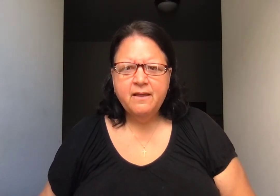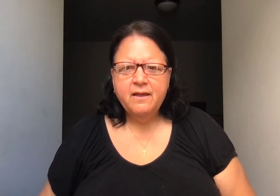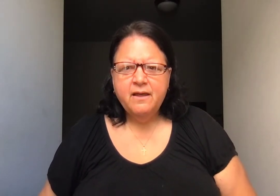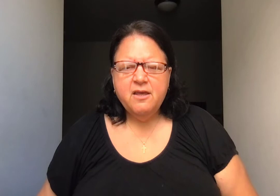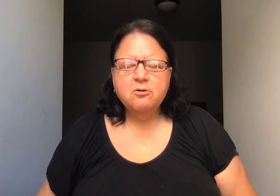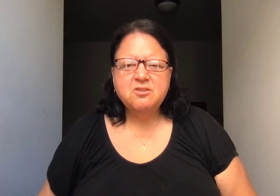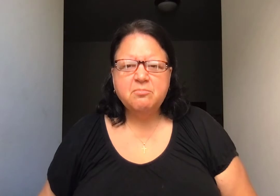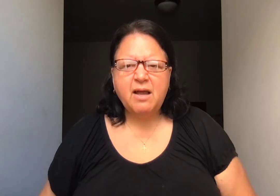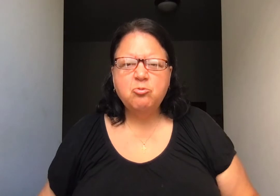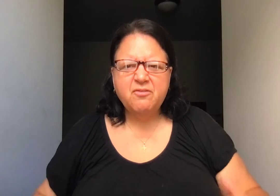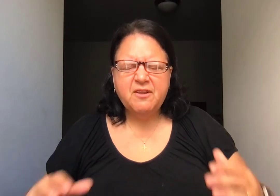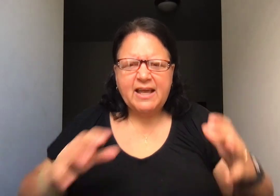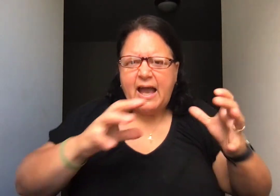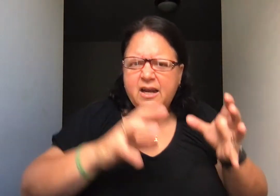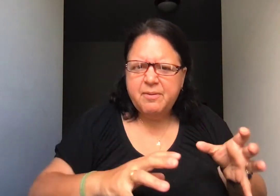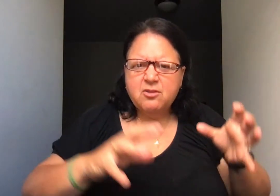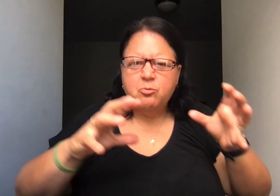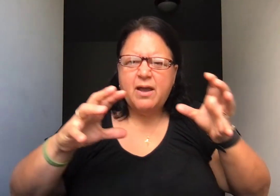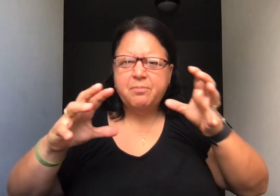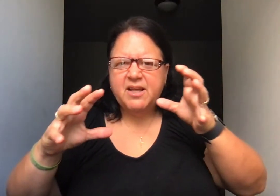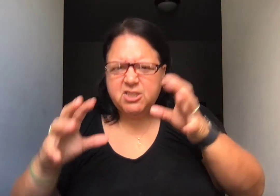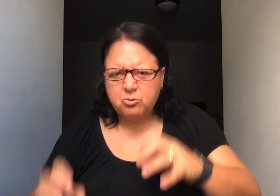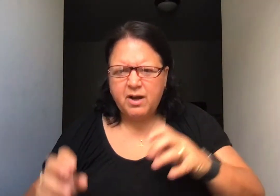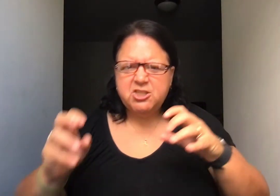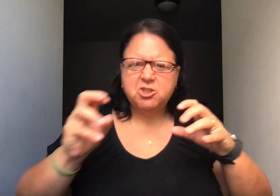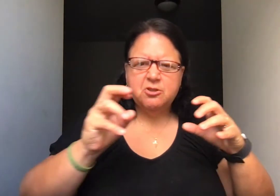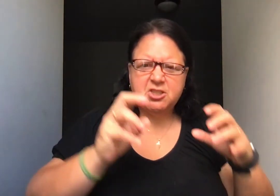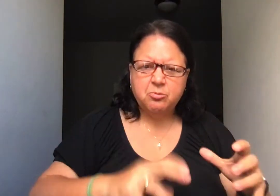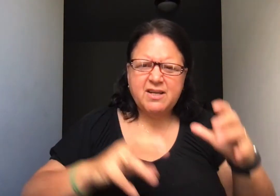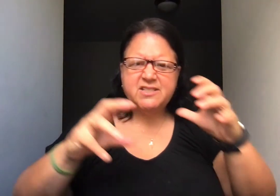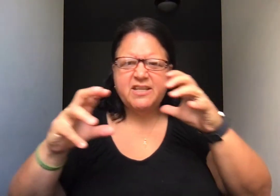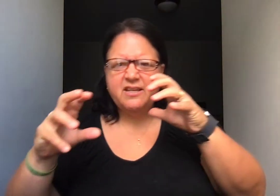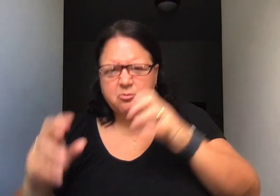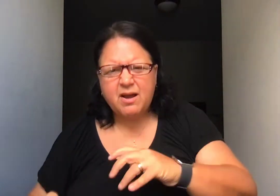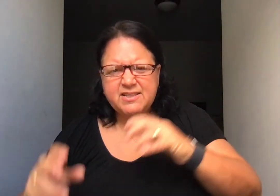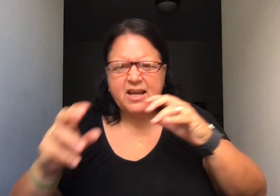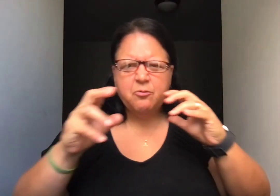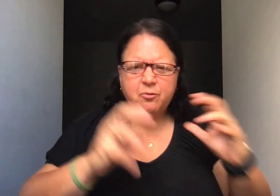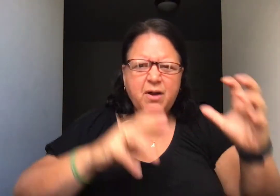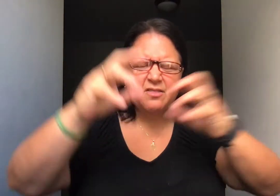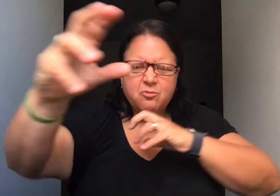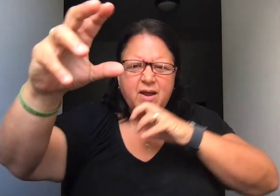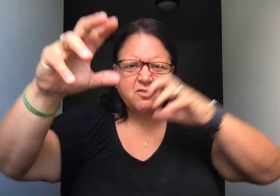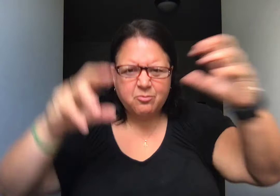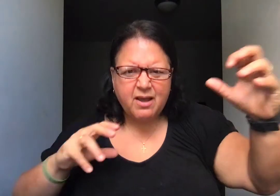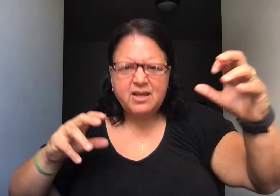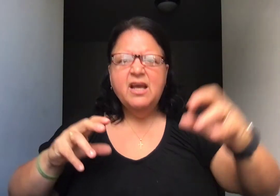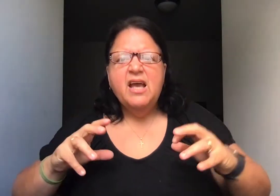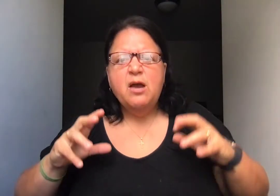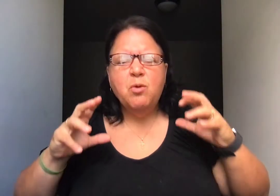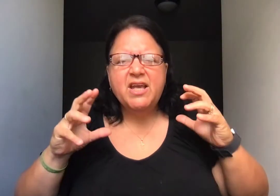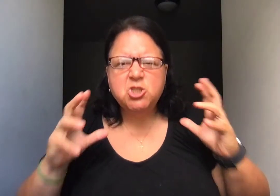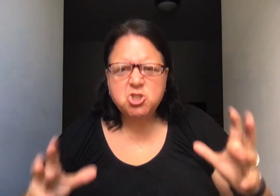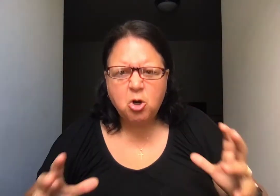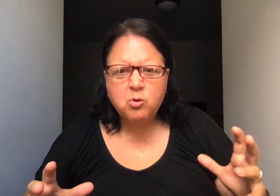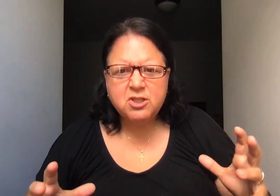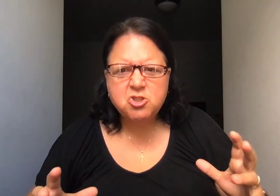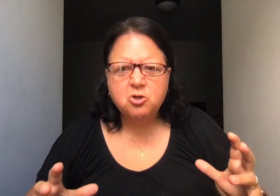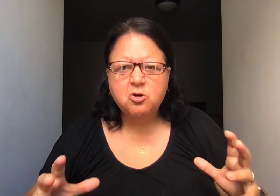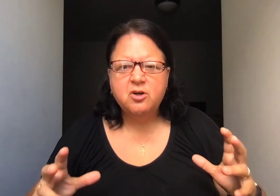You know, sometimes we feel like I got to be in the right place, the right church, the right city, the right town, the right, the right, the right. And we get so concerned